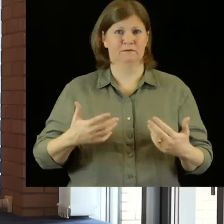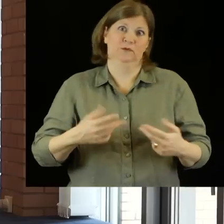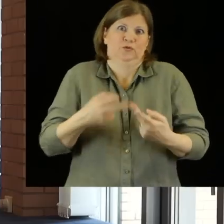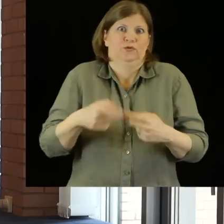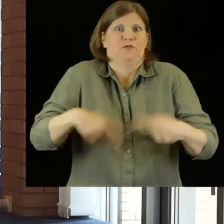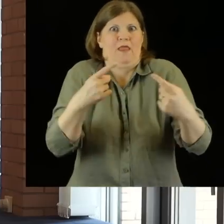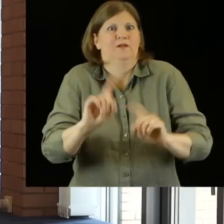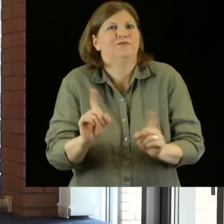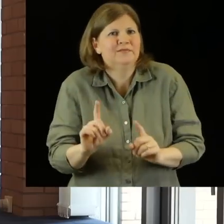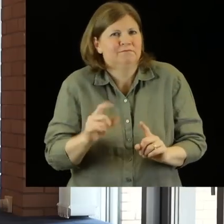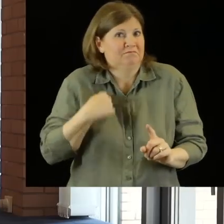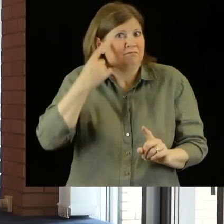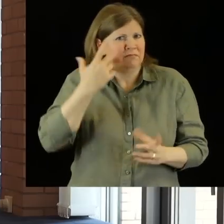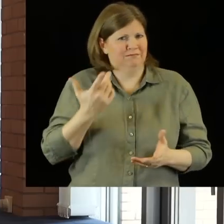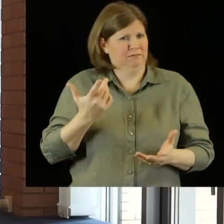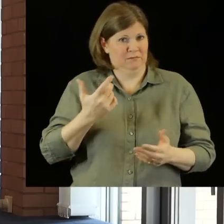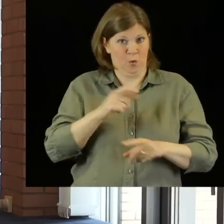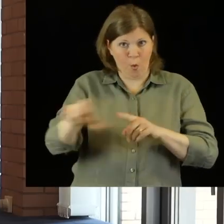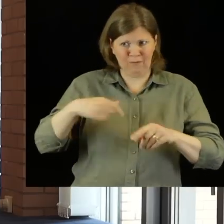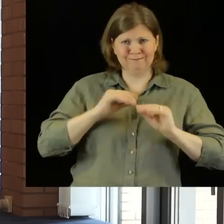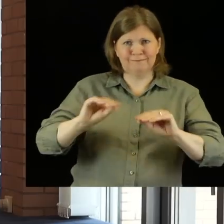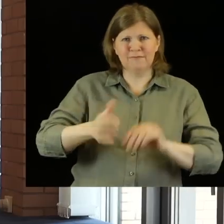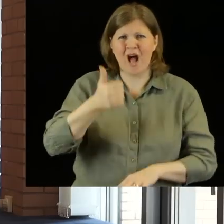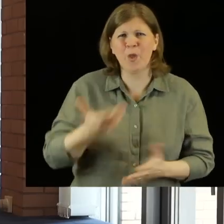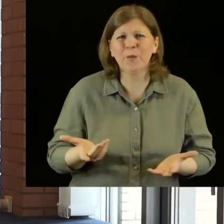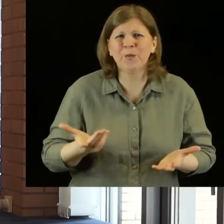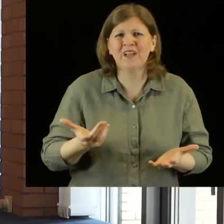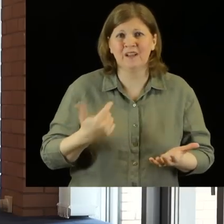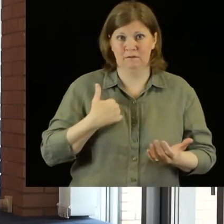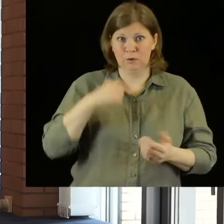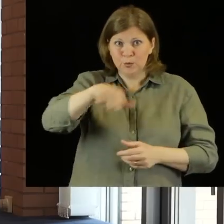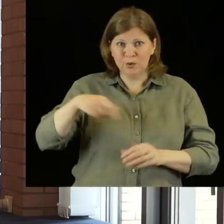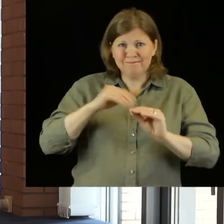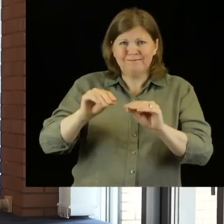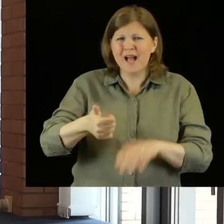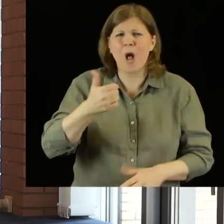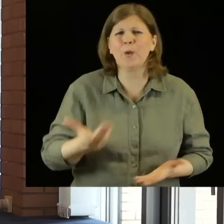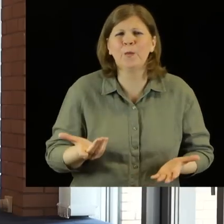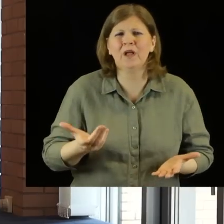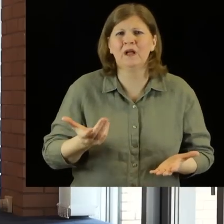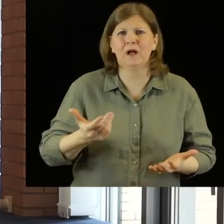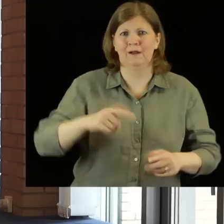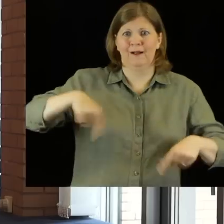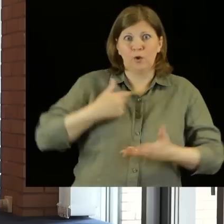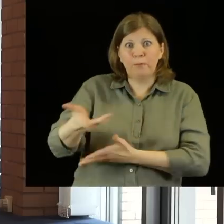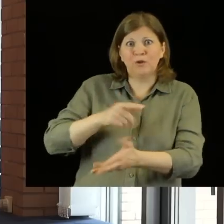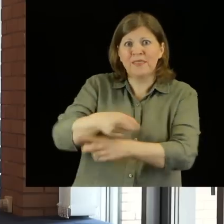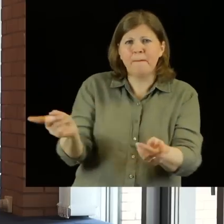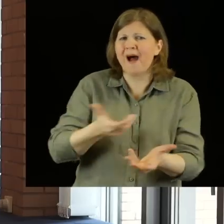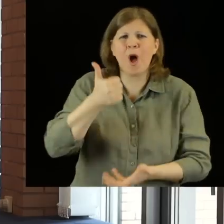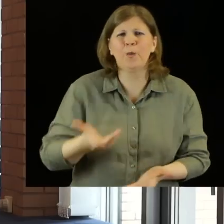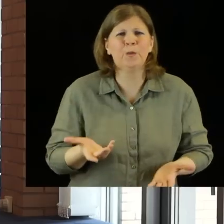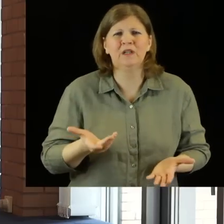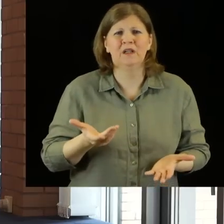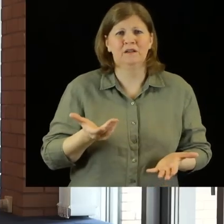guess, is how we teach the course, how we teach the students, how we communicate with them. Do we do that through British Sign Language? Do